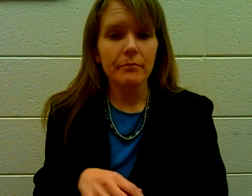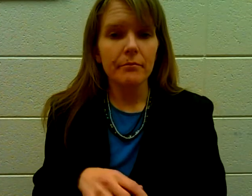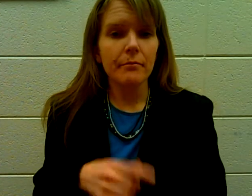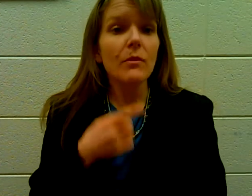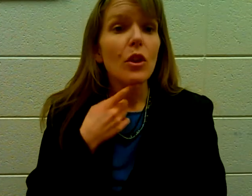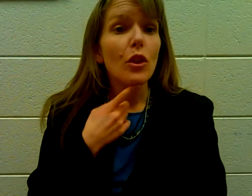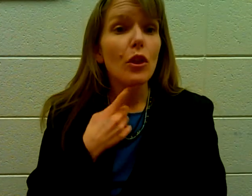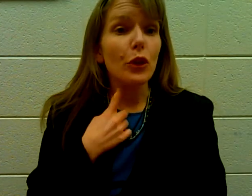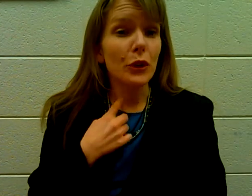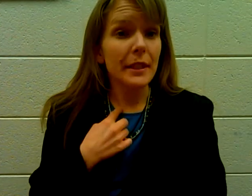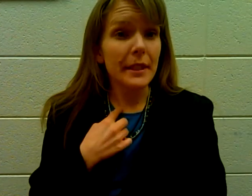Thirsty.